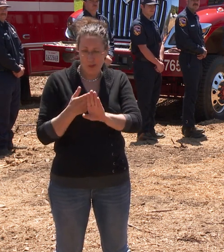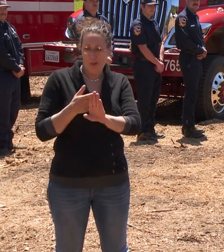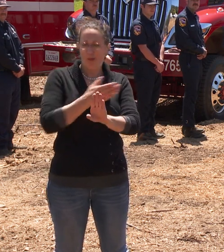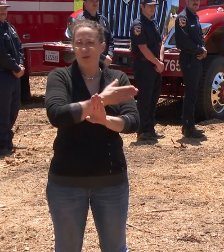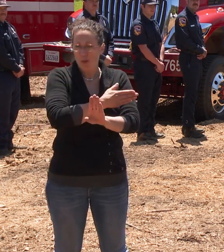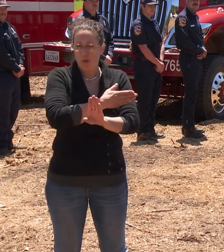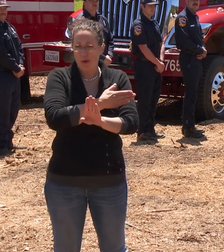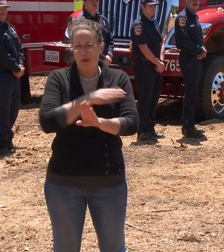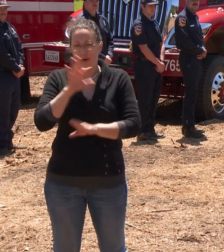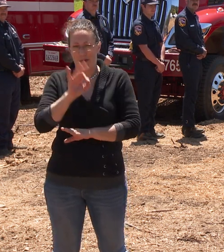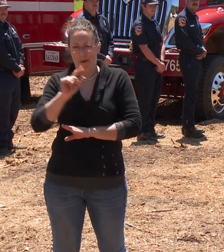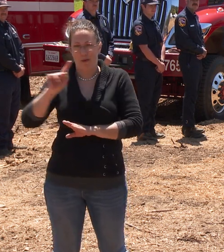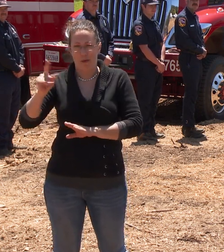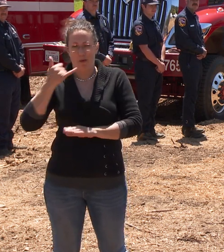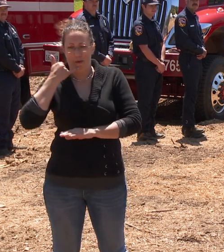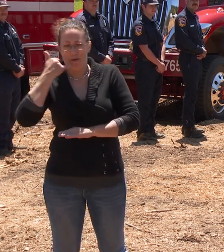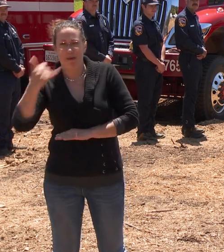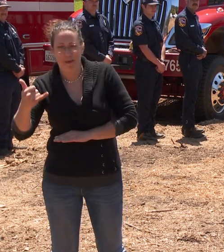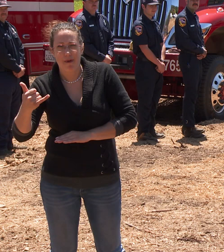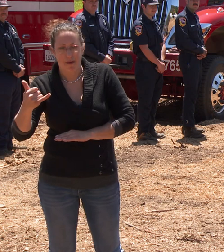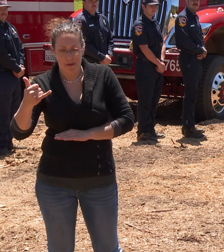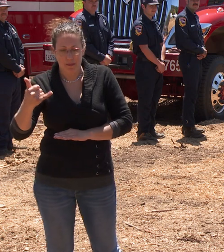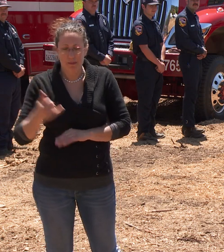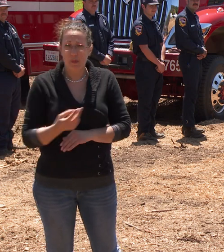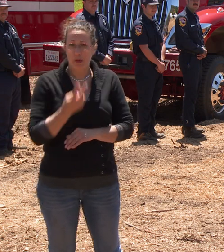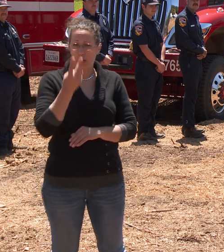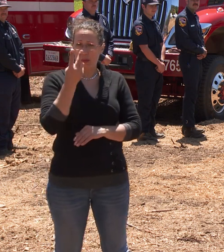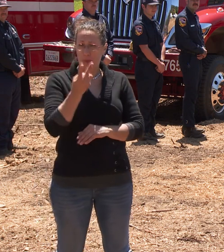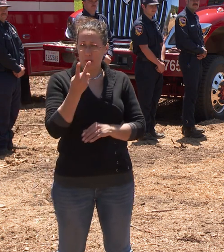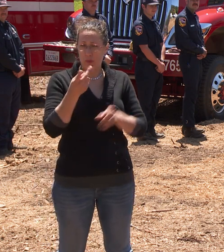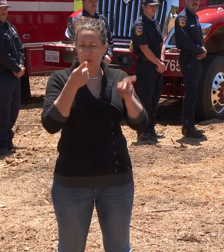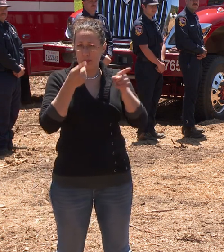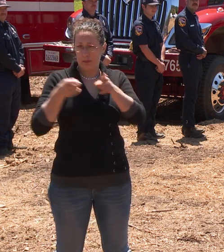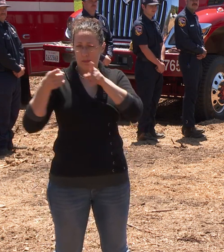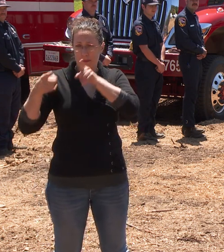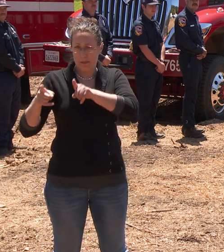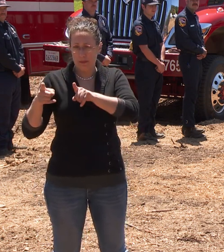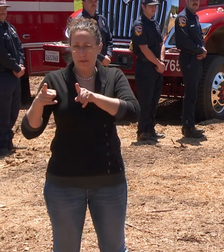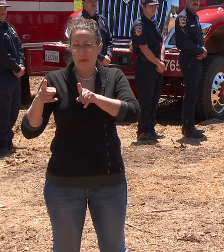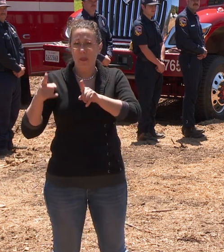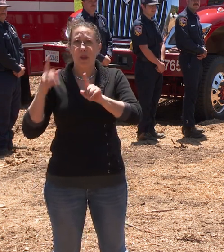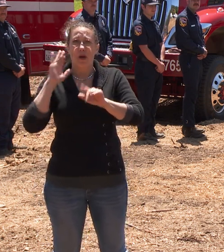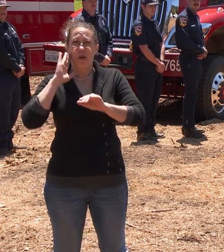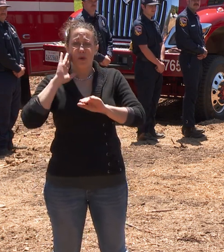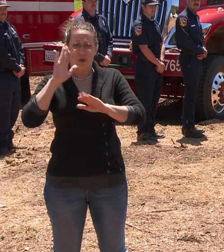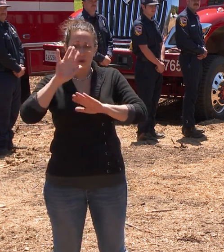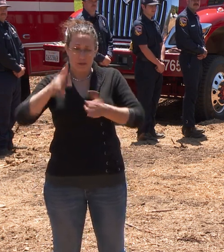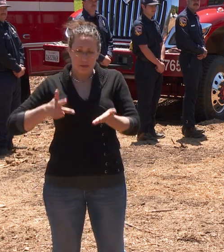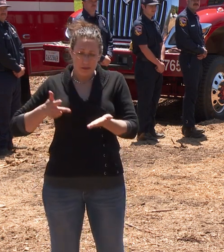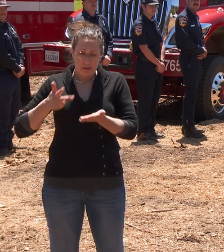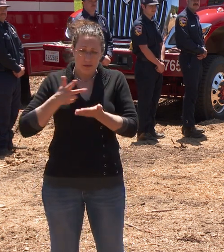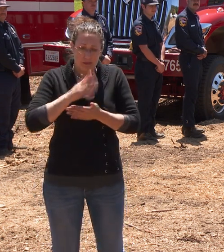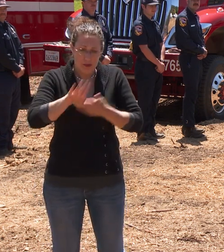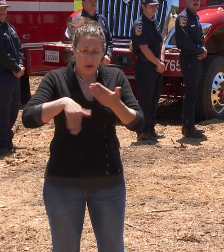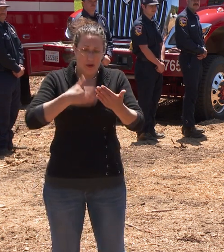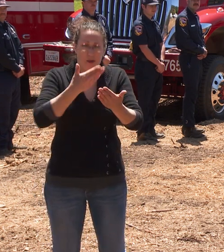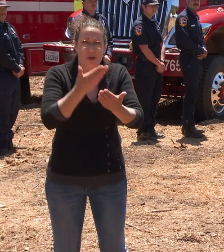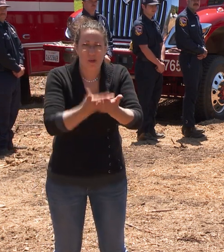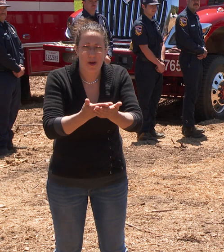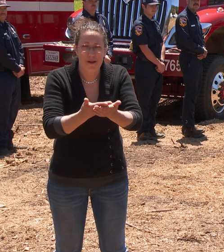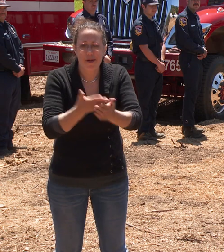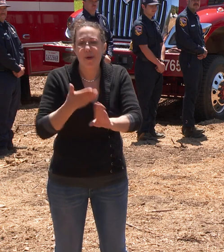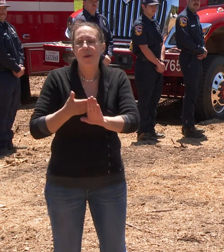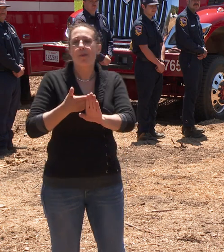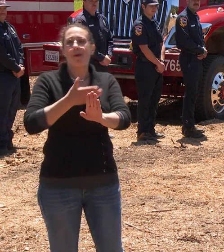911 caller. In at least two instances, resources were arriving at the scene of an emergency before the first 911